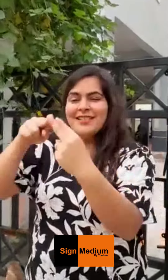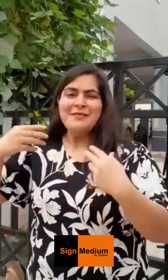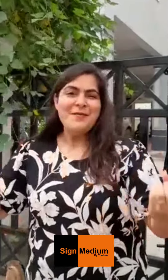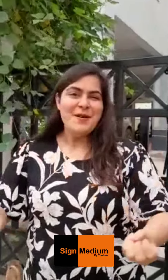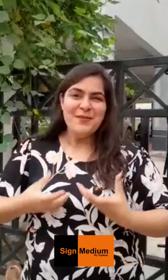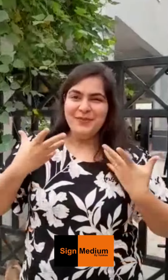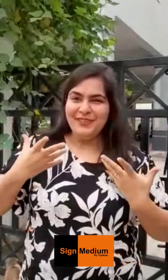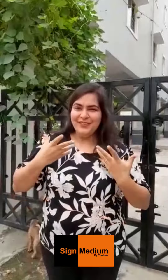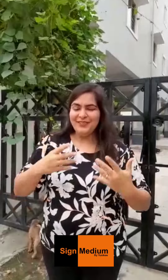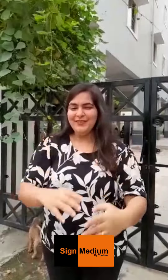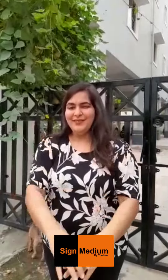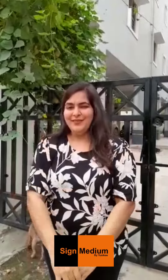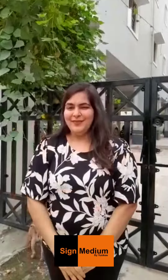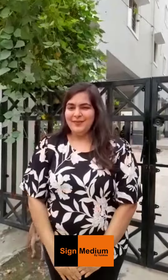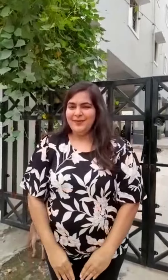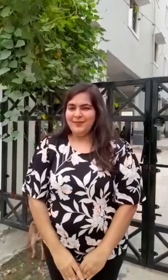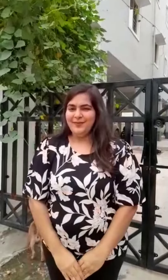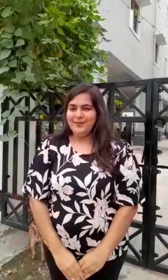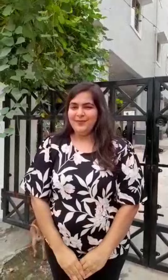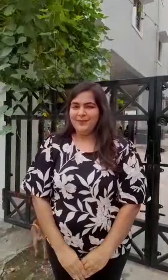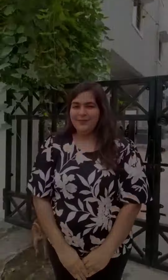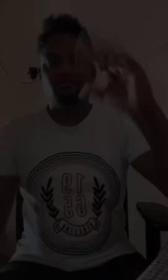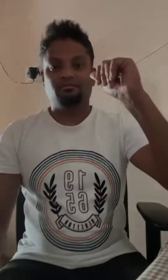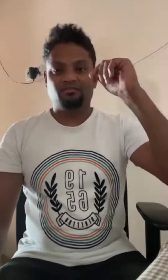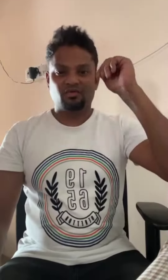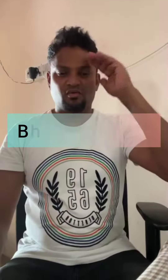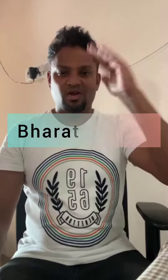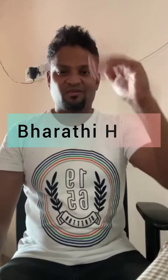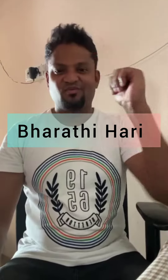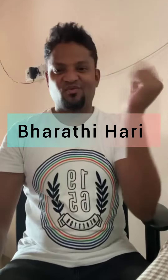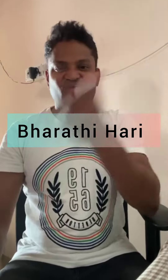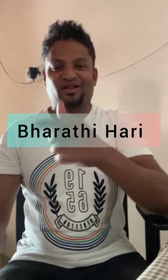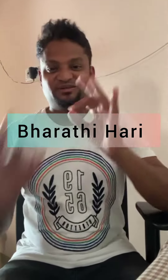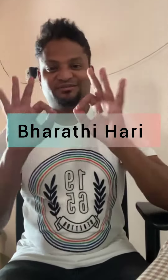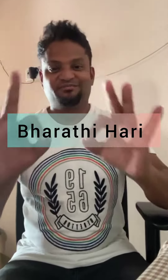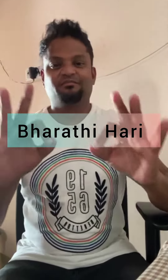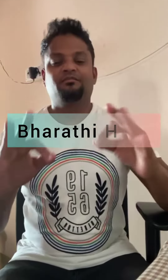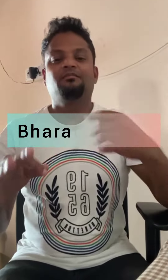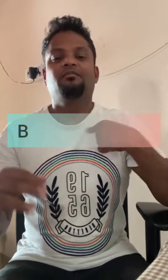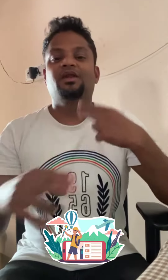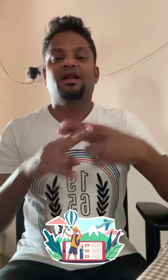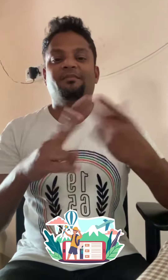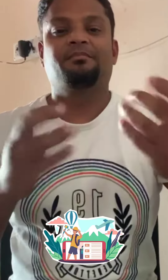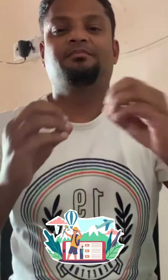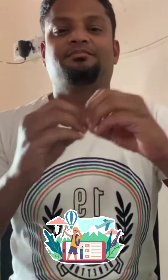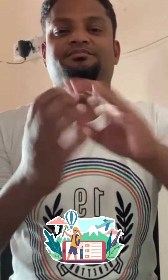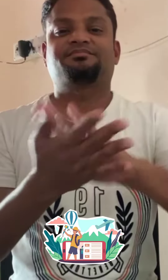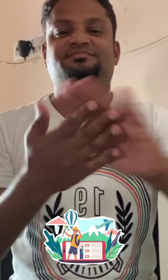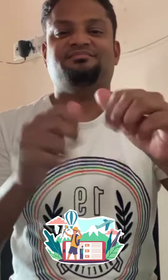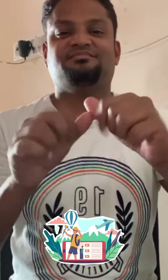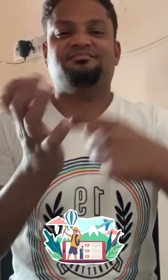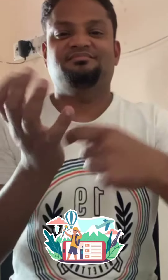again.